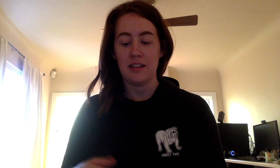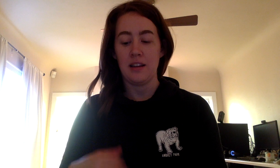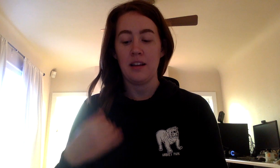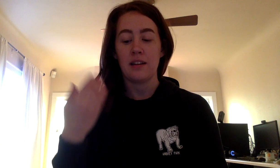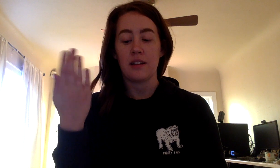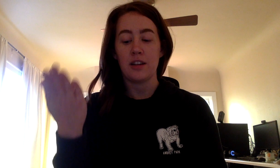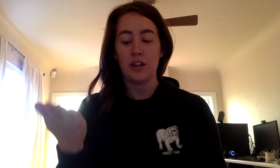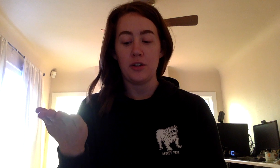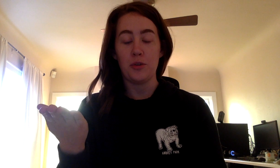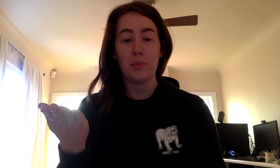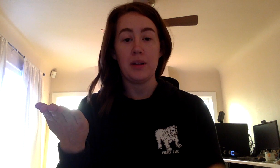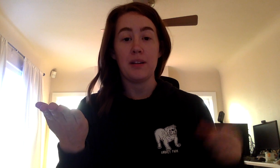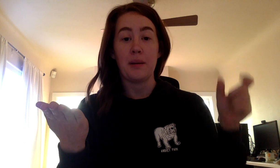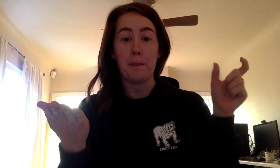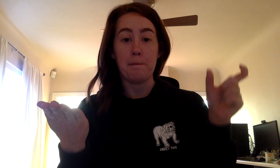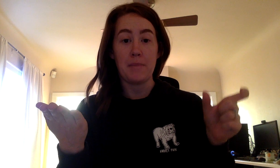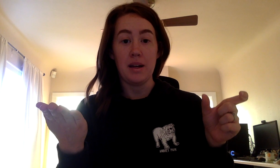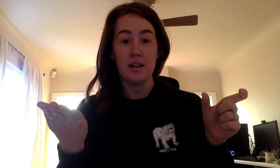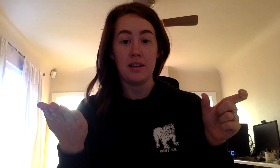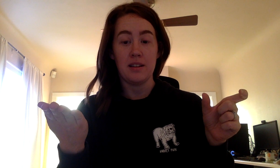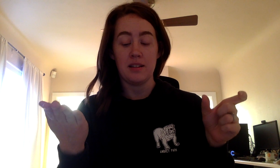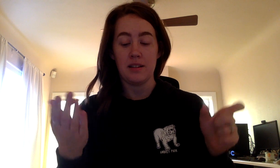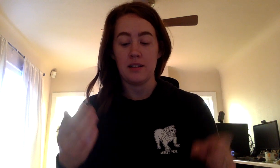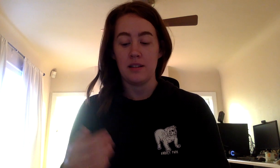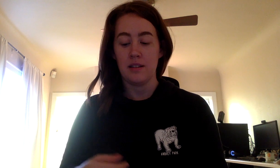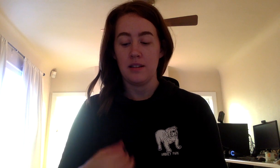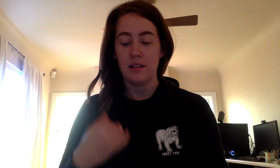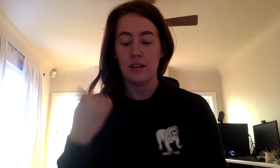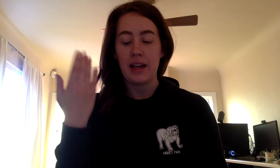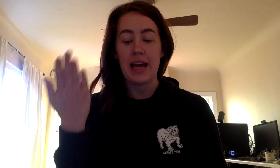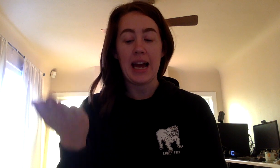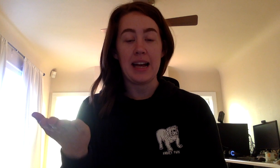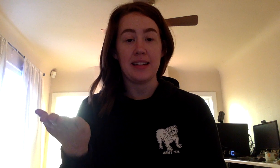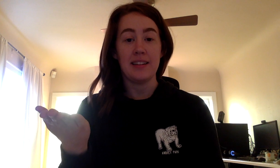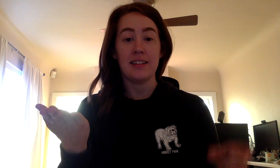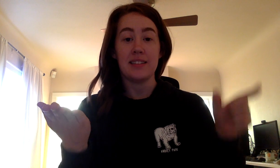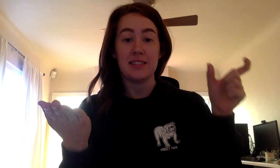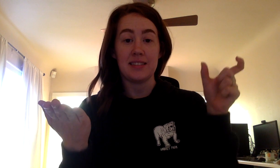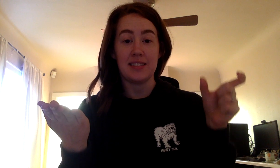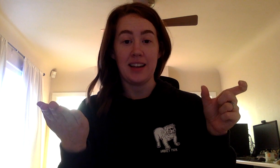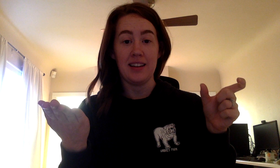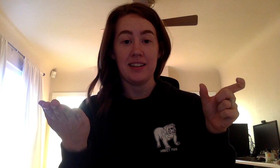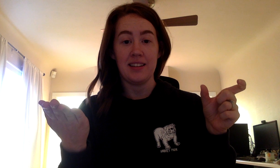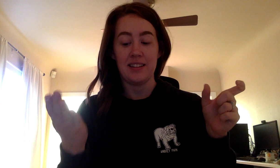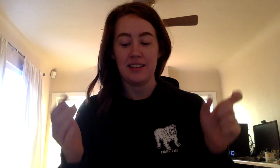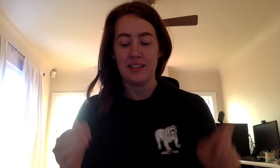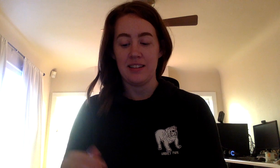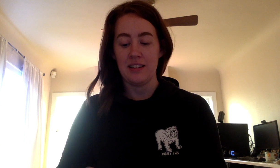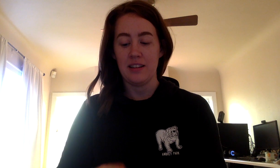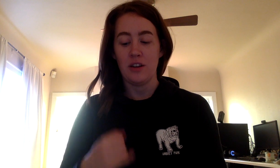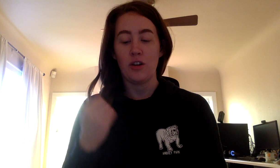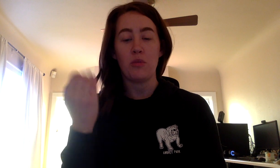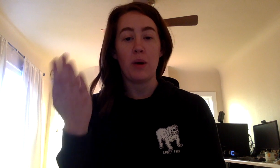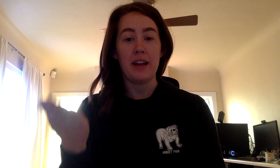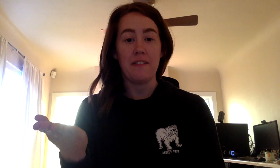Cube, b. Had, th. Wife,